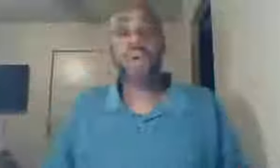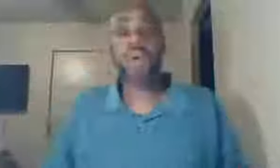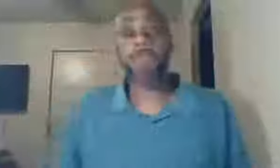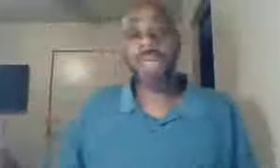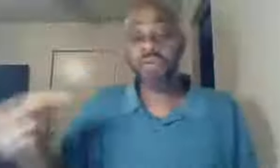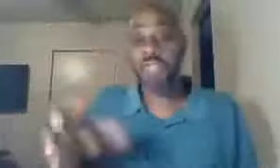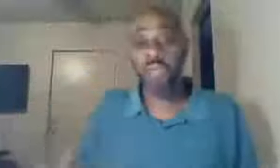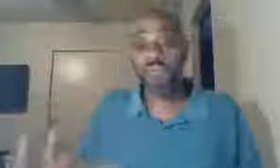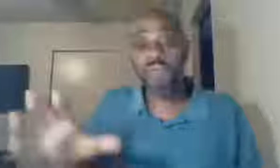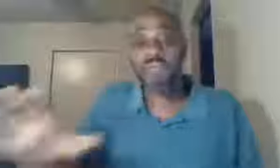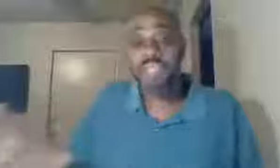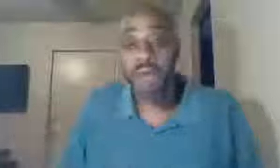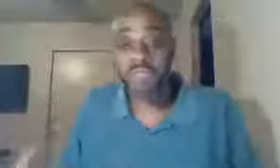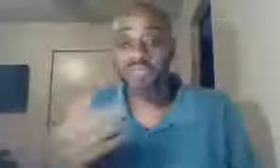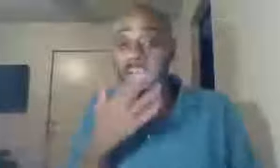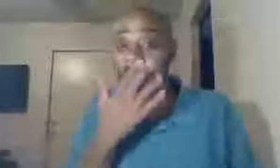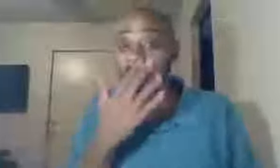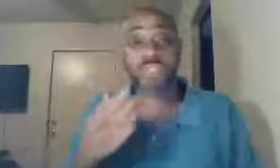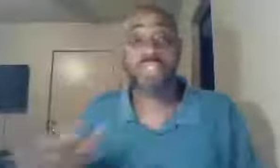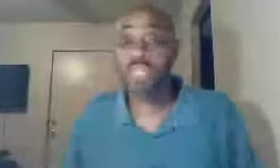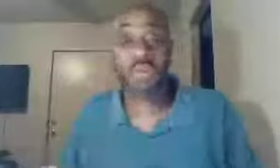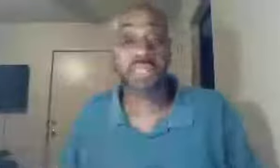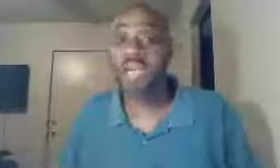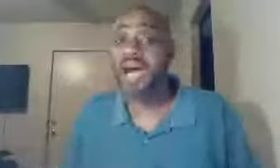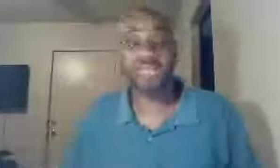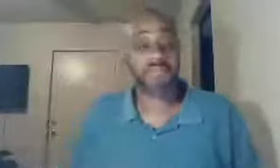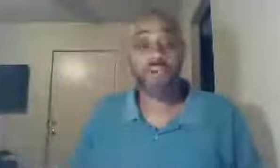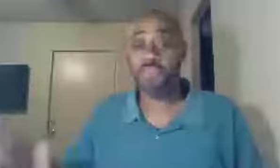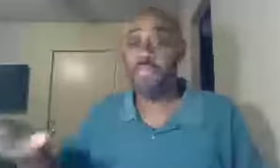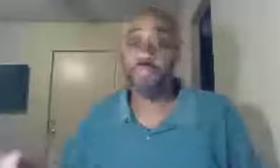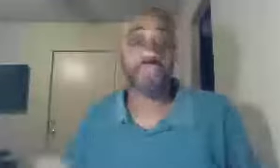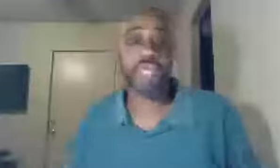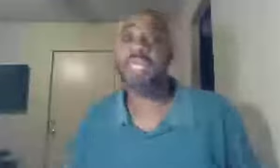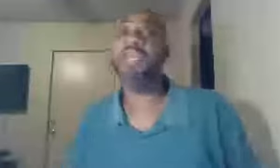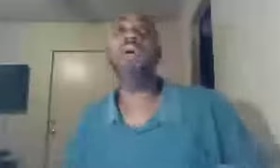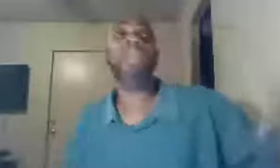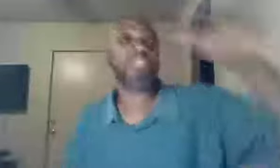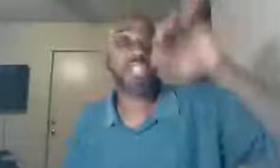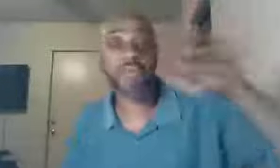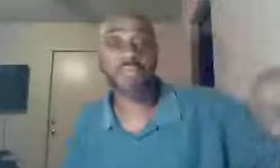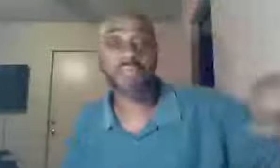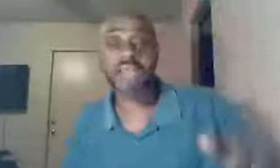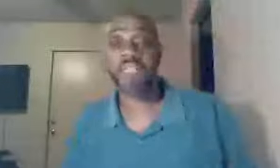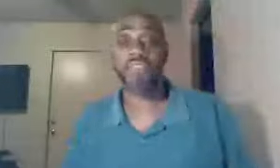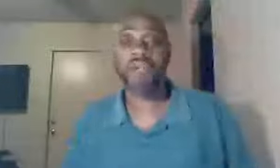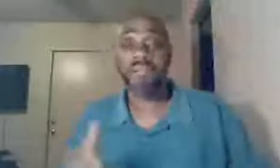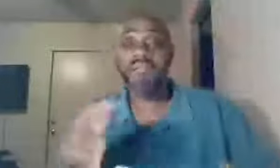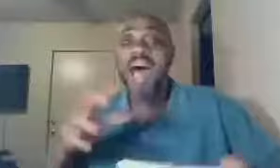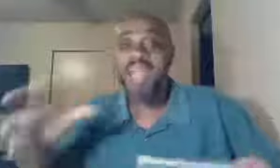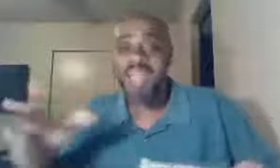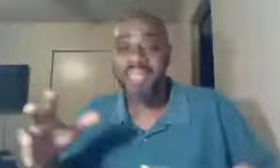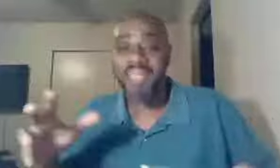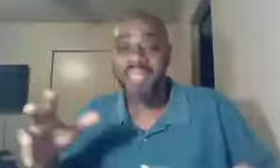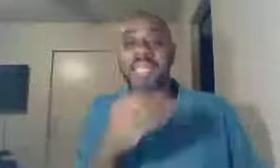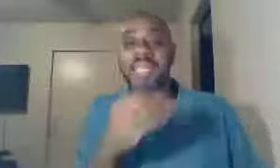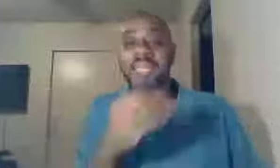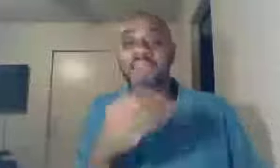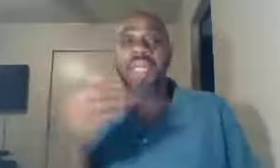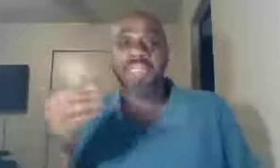we're building, we dealt with the fact, that it was God, in the first place, who did it, let's deal with the fact, that you are dividing, trying to say, is